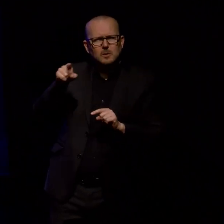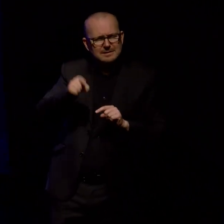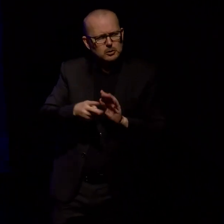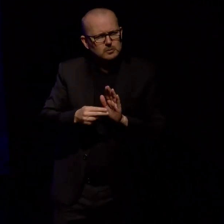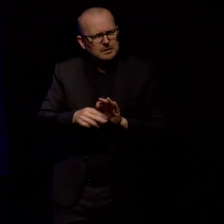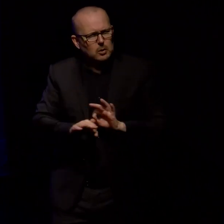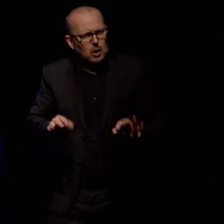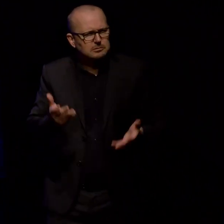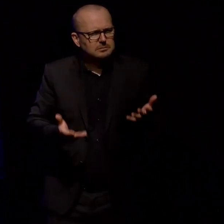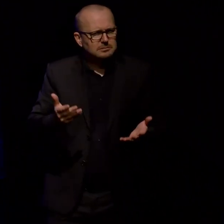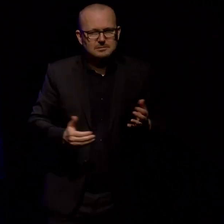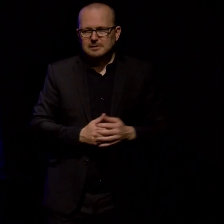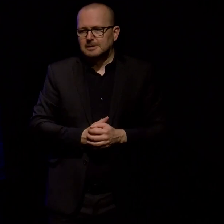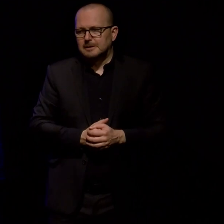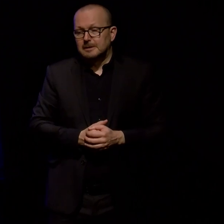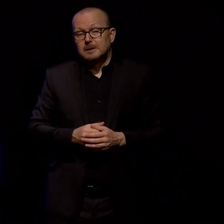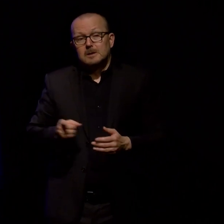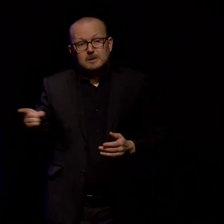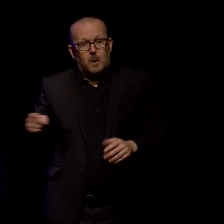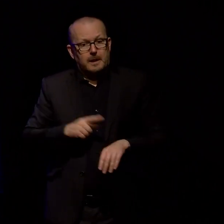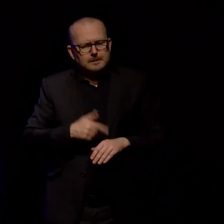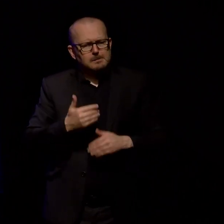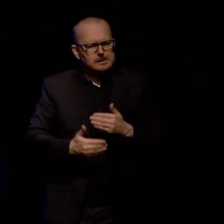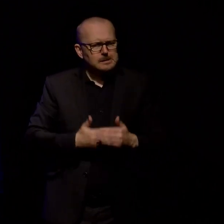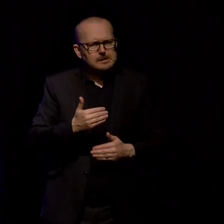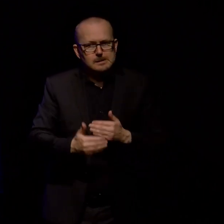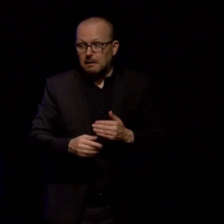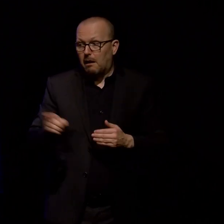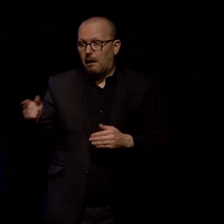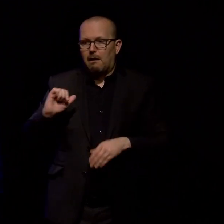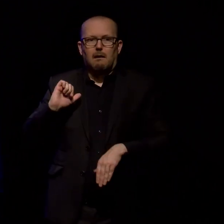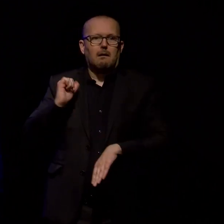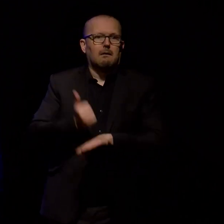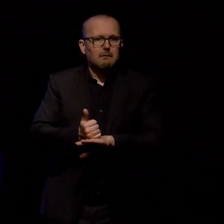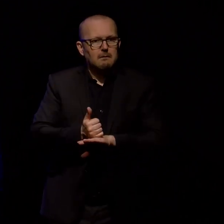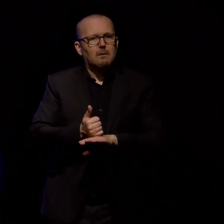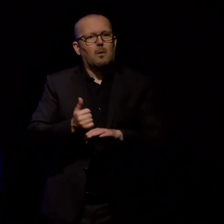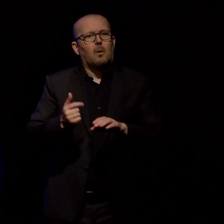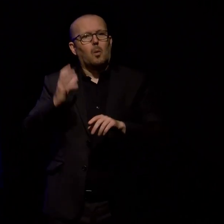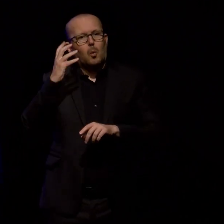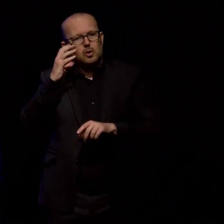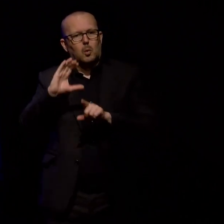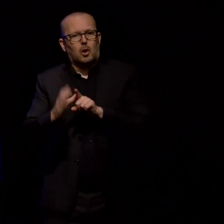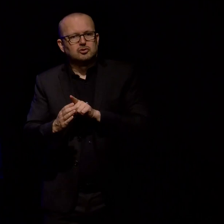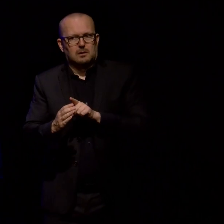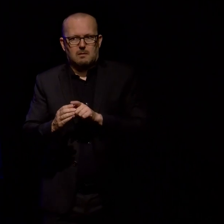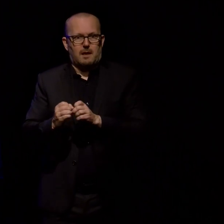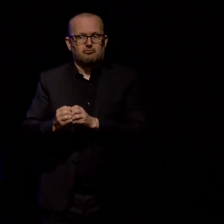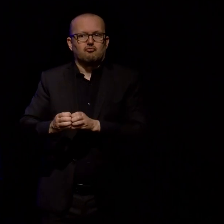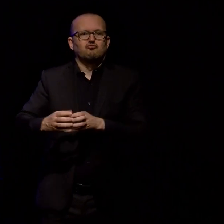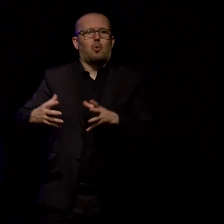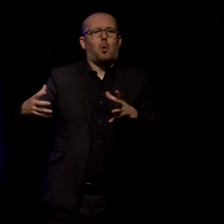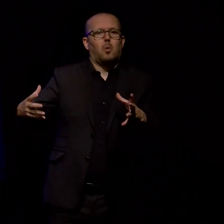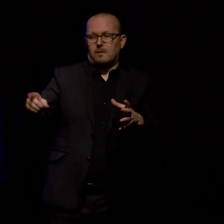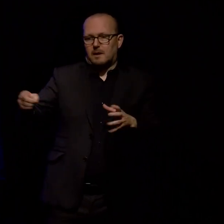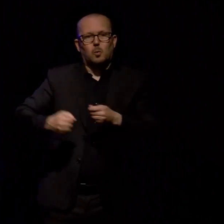advantage of taking a really long time to write a book, audio culture had really gained a tremendous amount of strength that